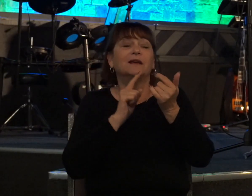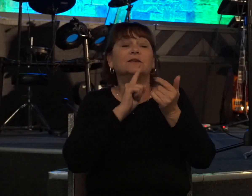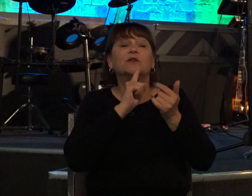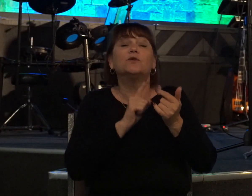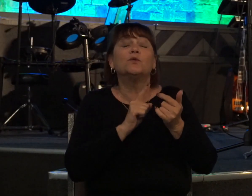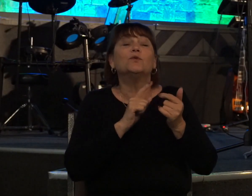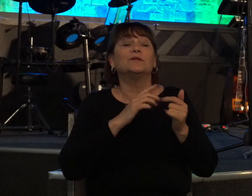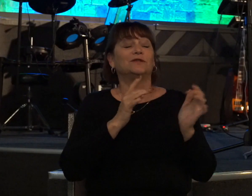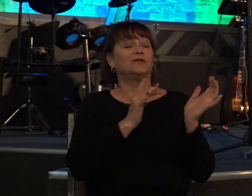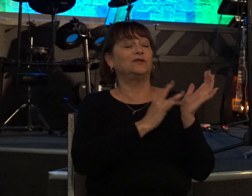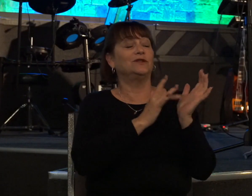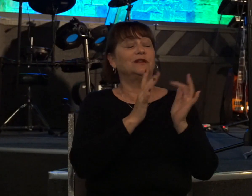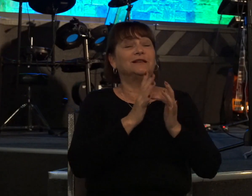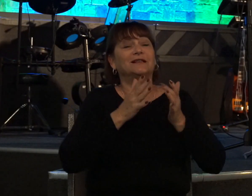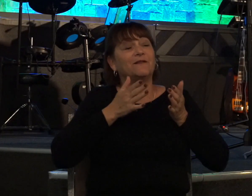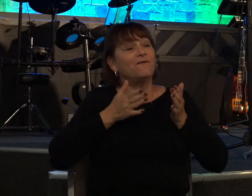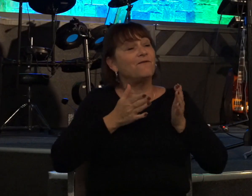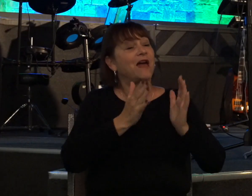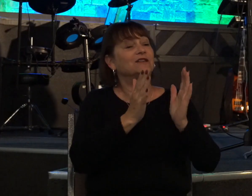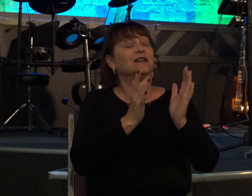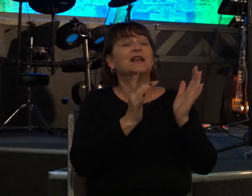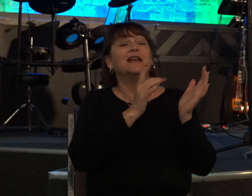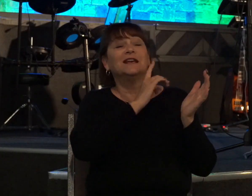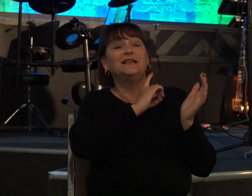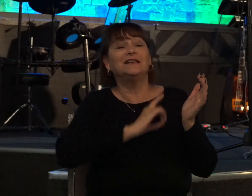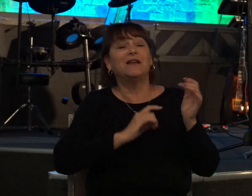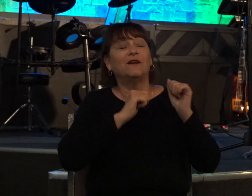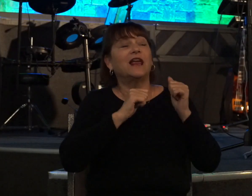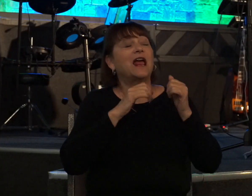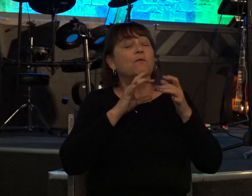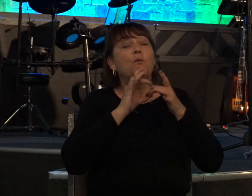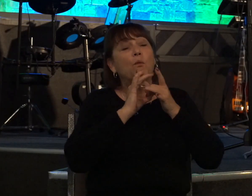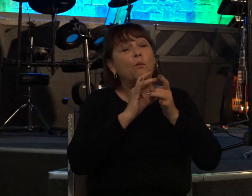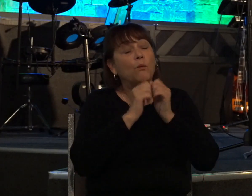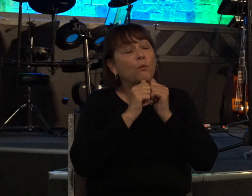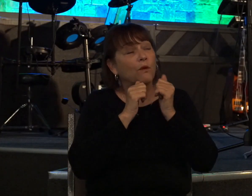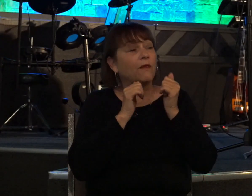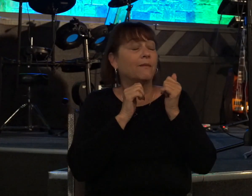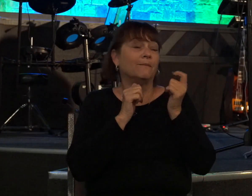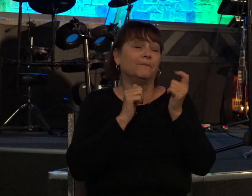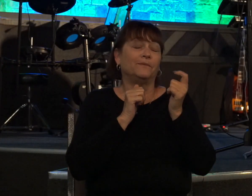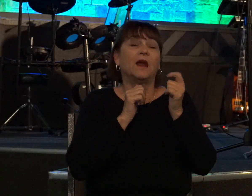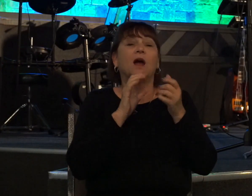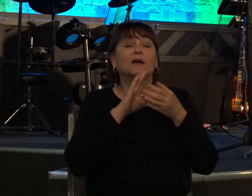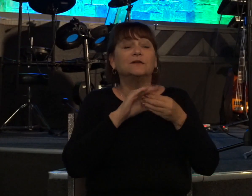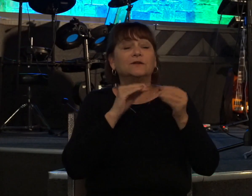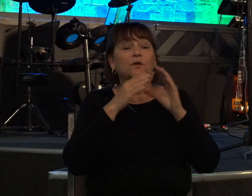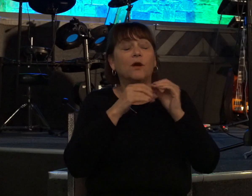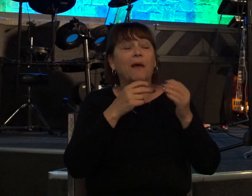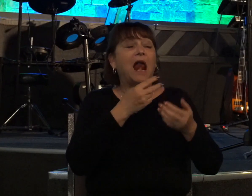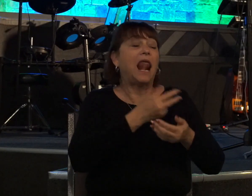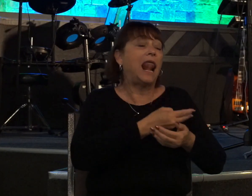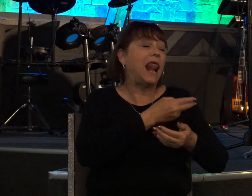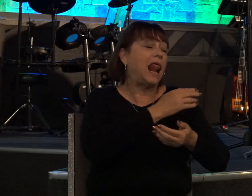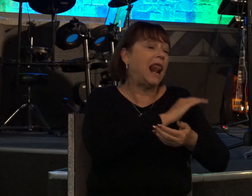something david could relate to this was a story about lambs and shepherds